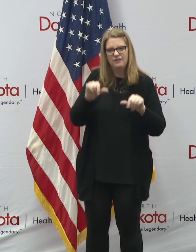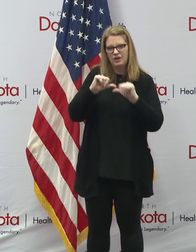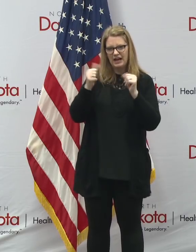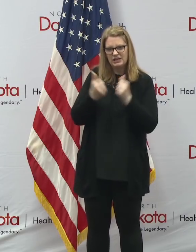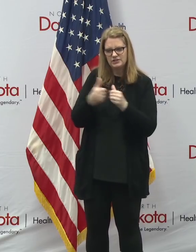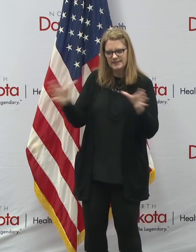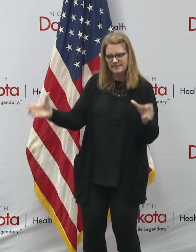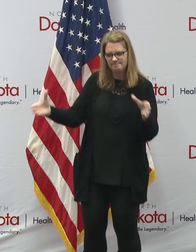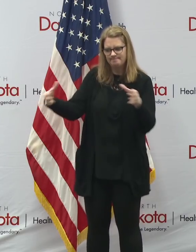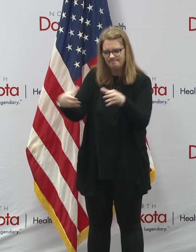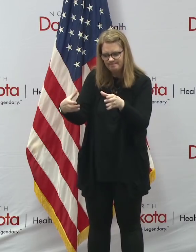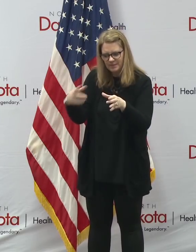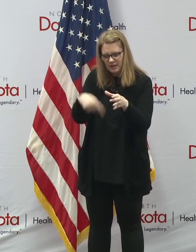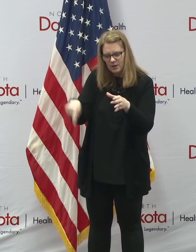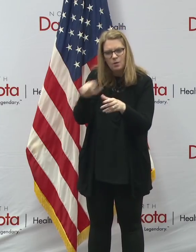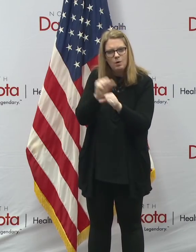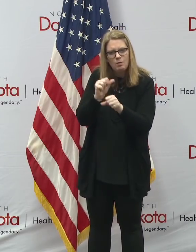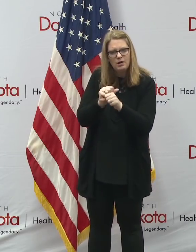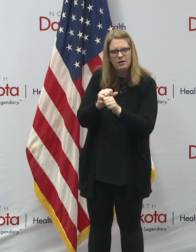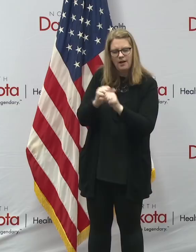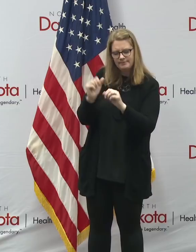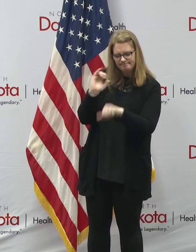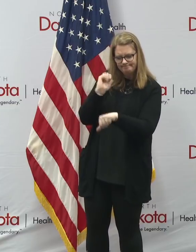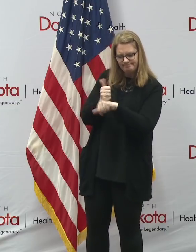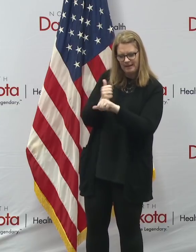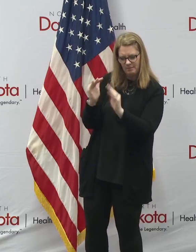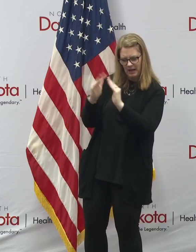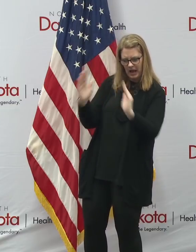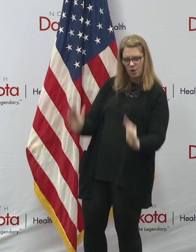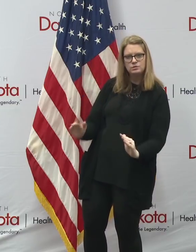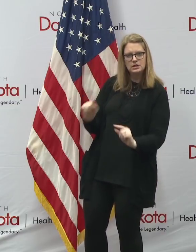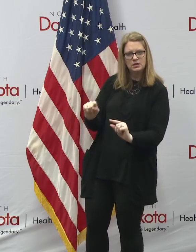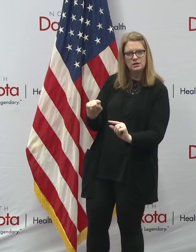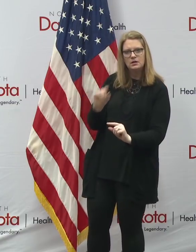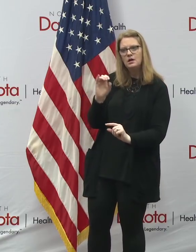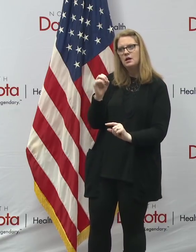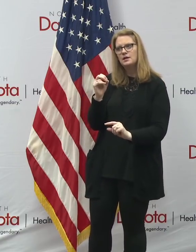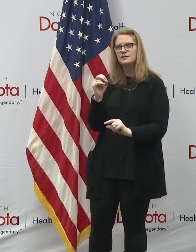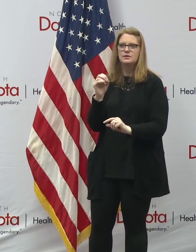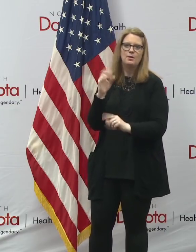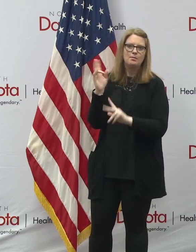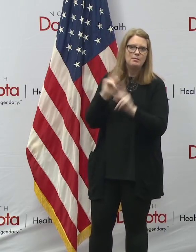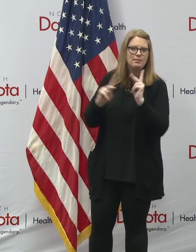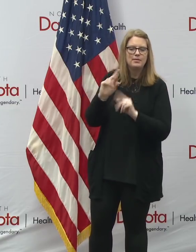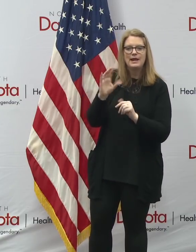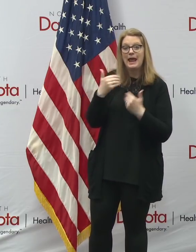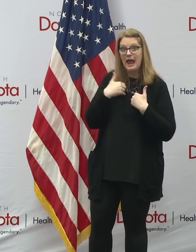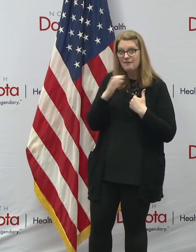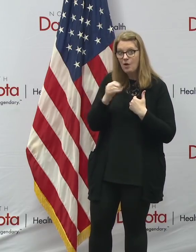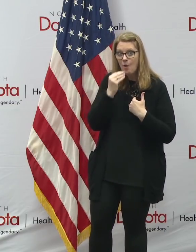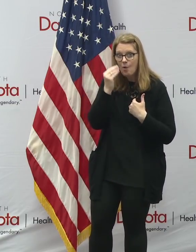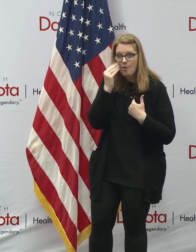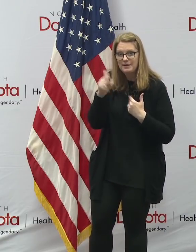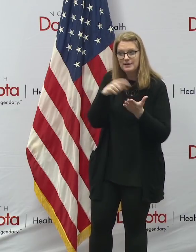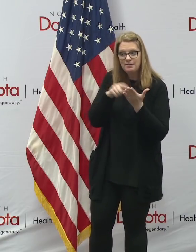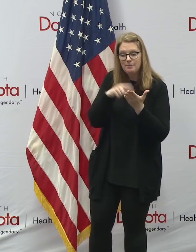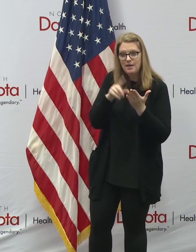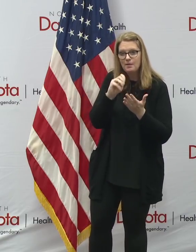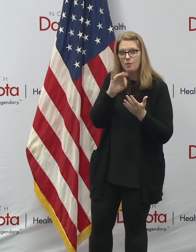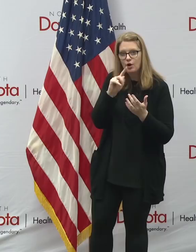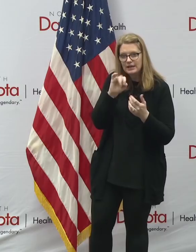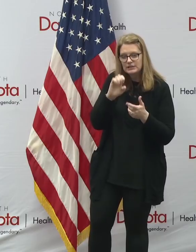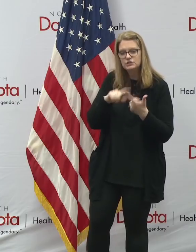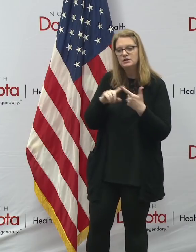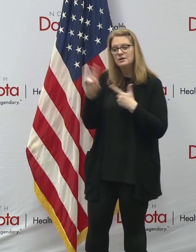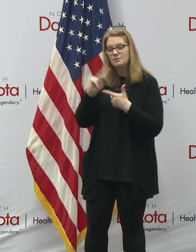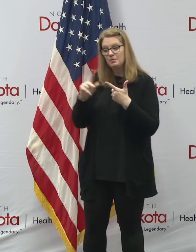on housing in a comprehensive way, whether it's homeowners with mortgages, people that rent or people who at the risk of